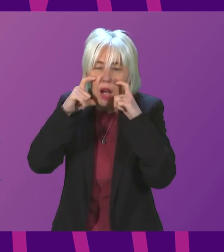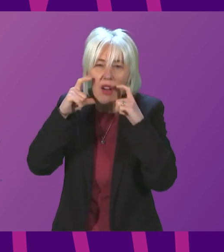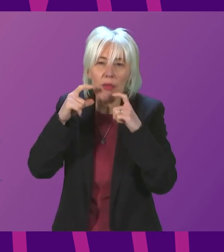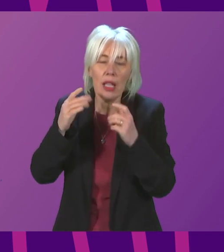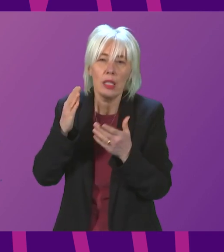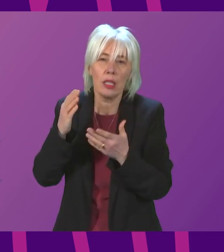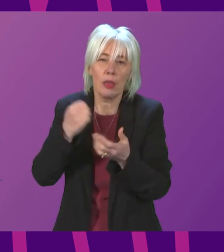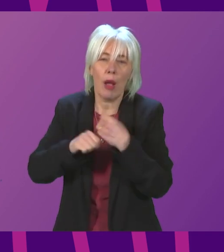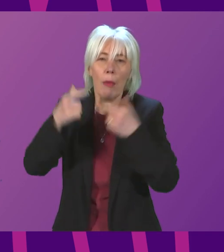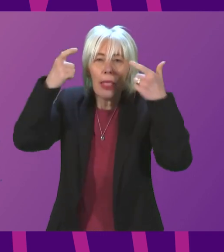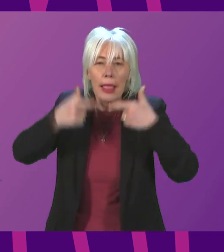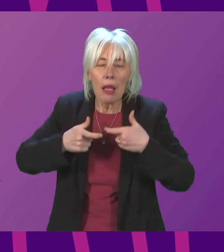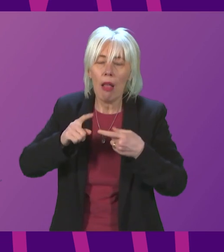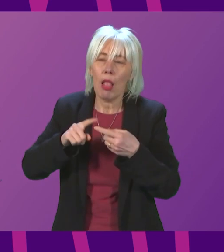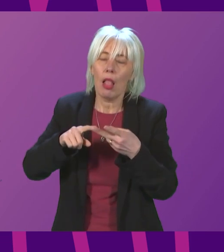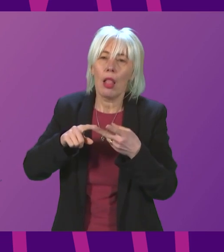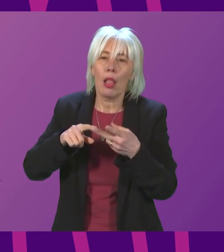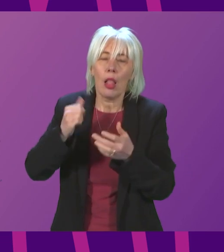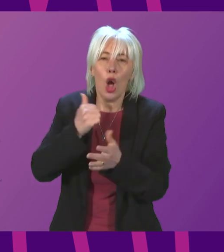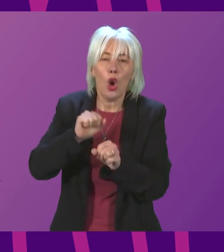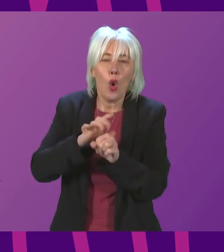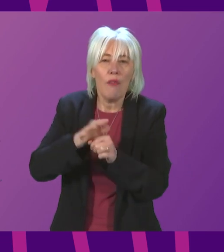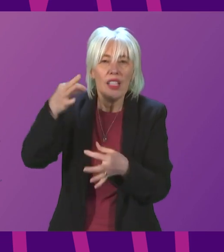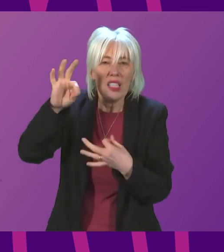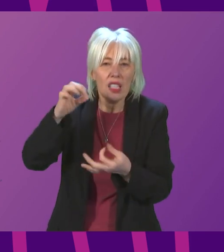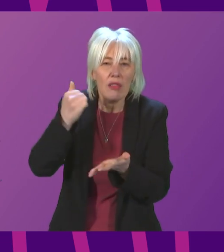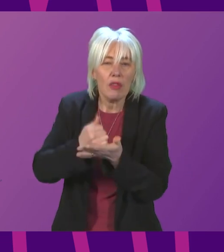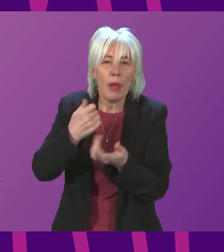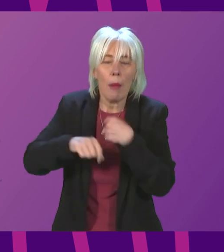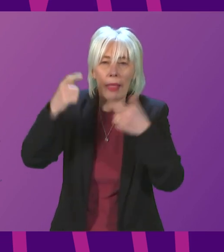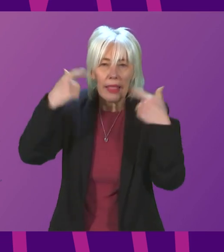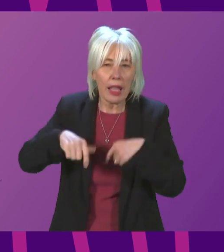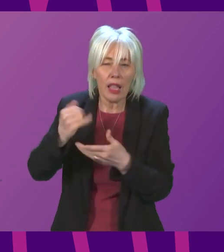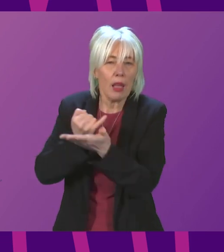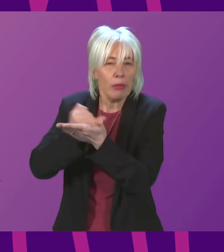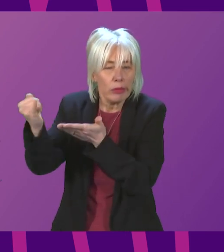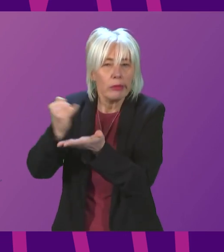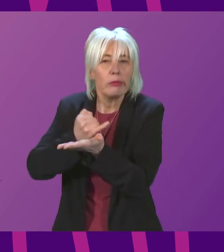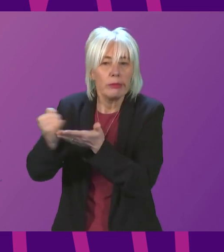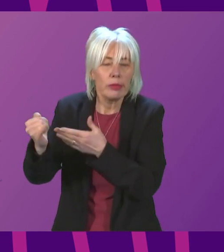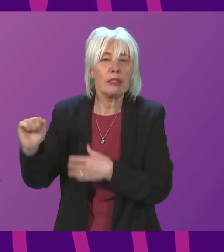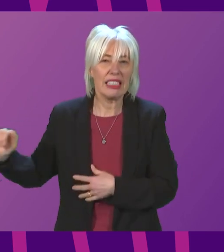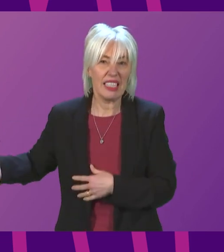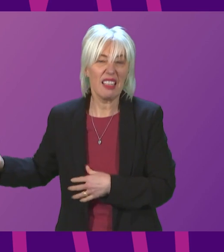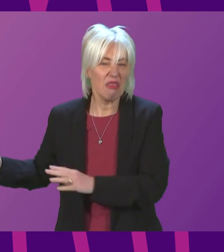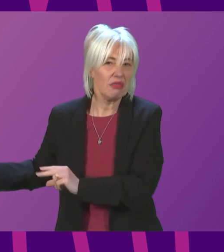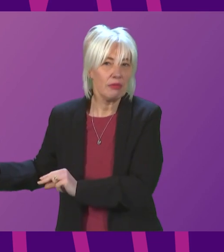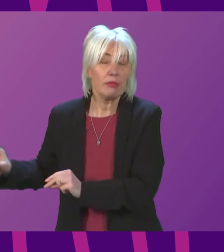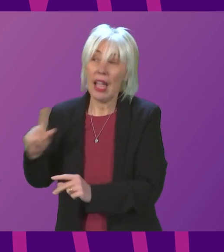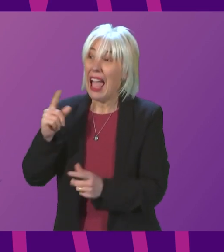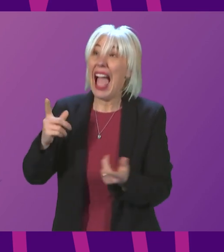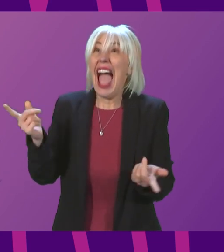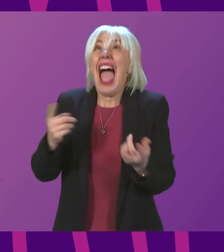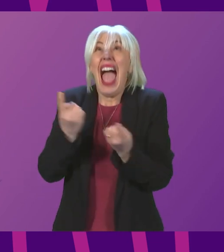a legal requirement. He opposed COVID certification ever being a legal requirement. He has, I think, opposed almost everything